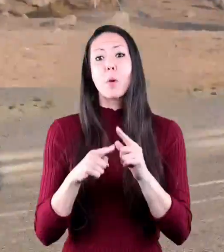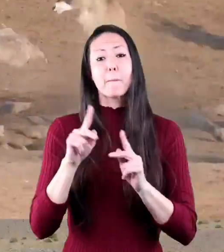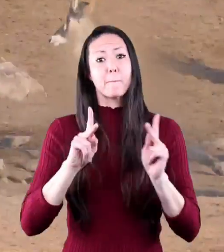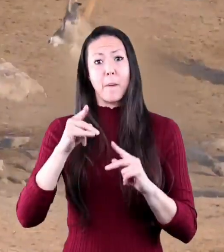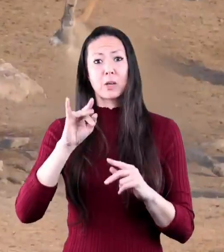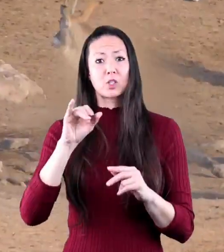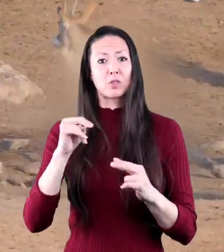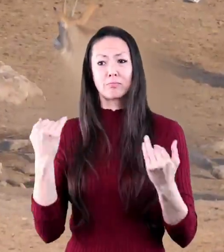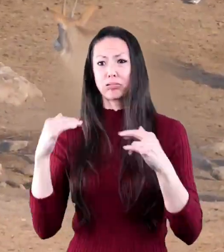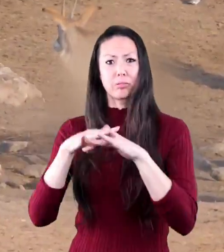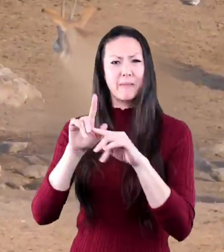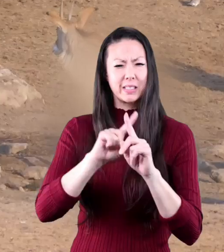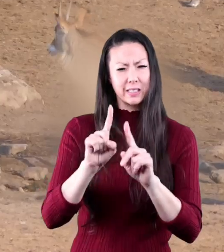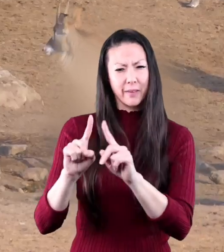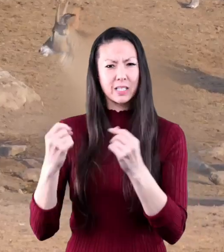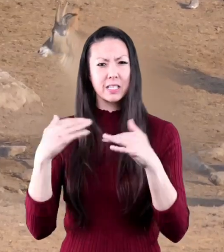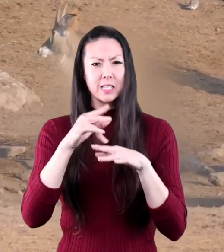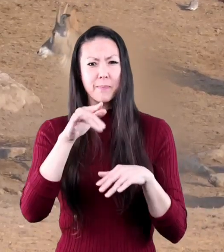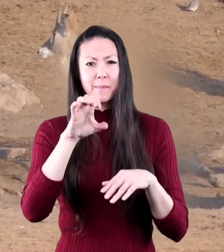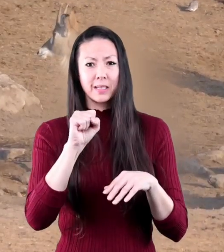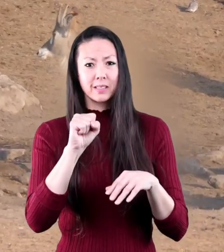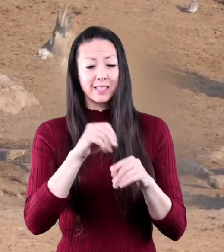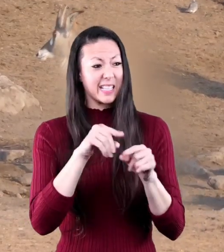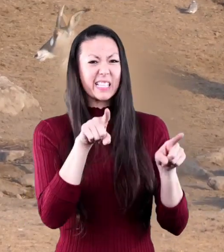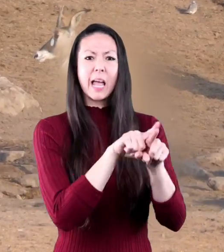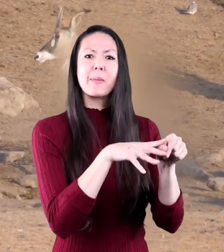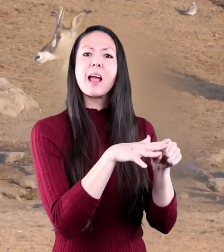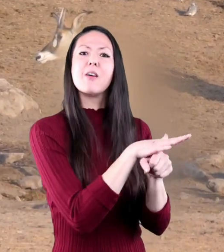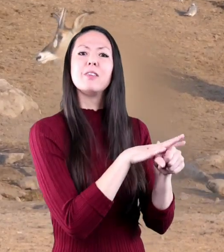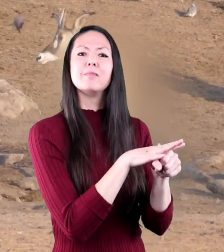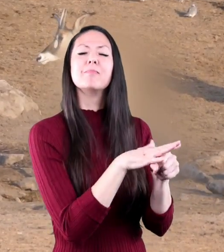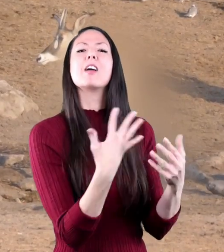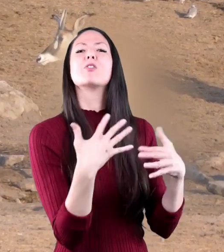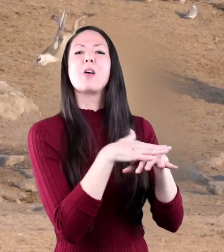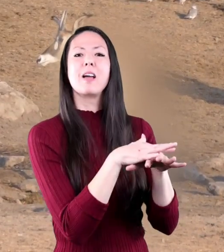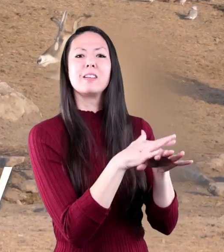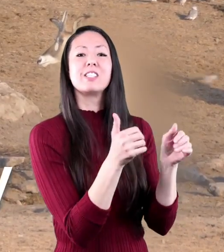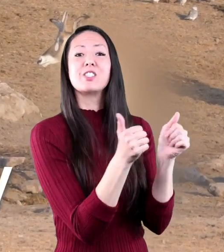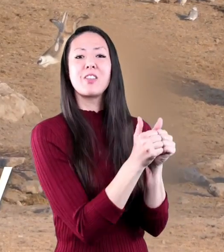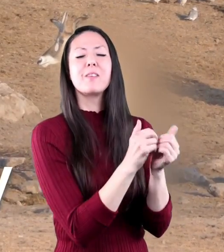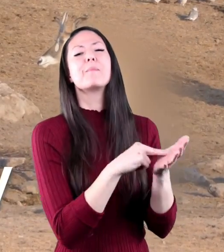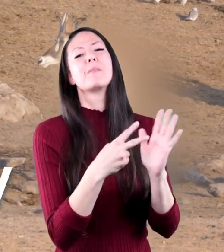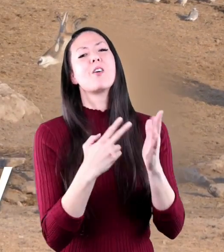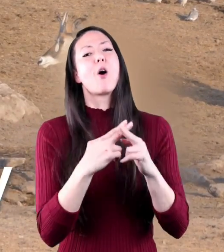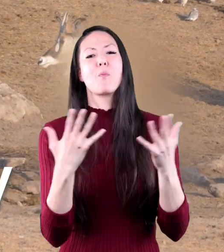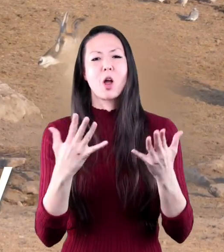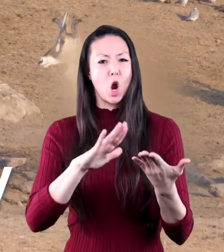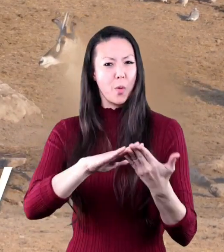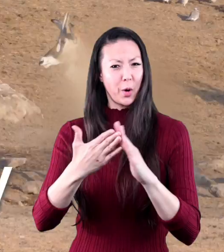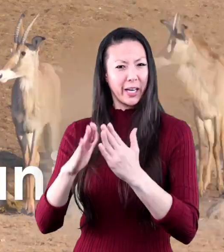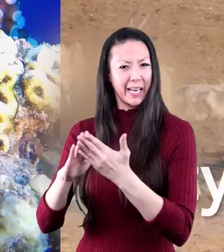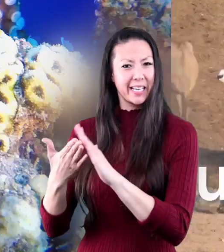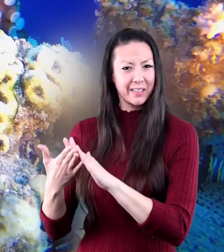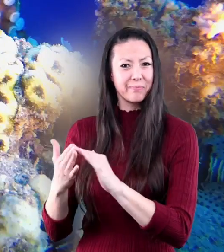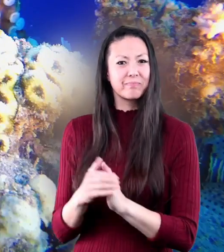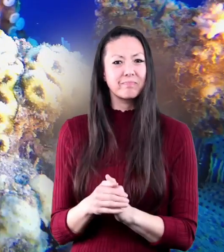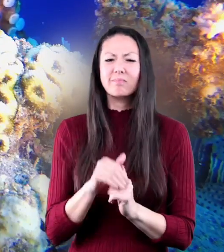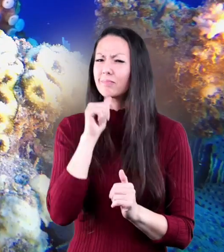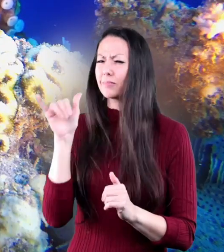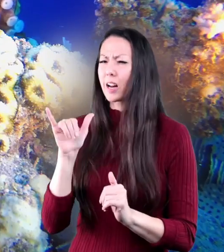populations of different species live in the same area and interact together that is called a community unlike population